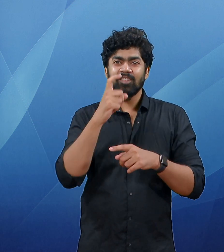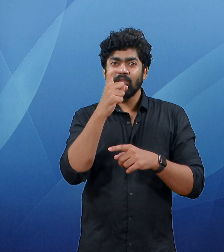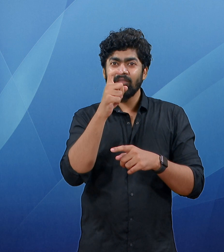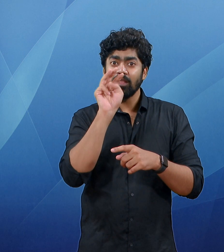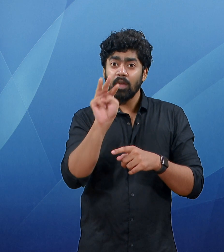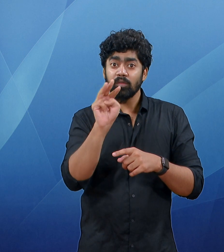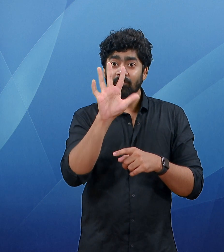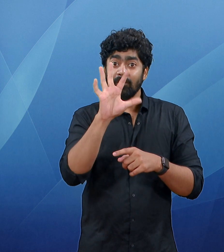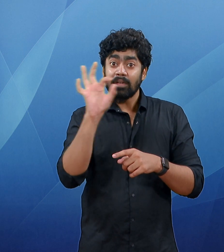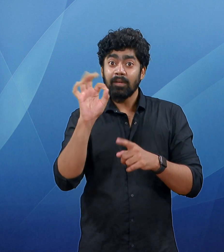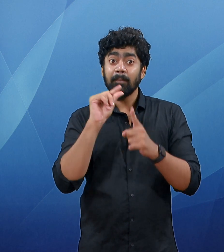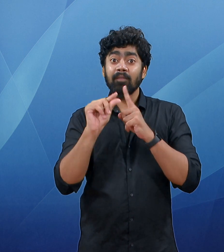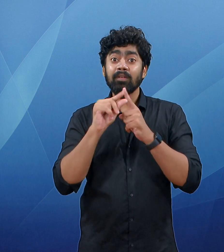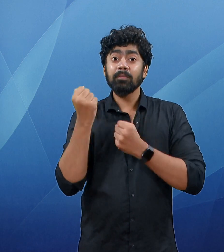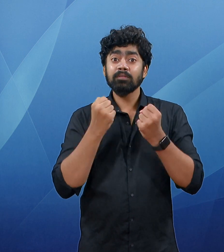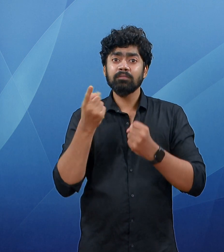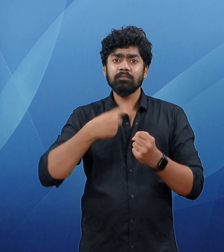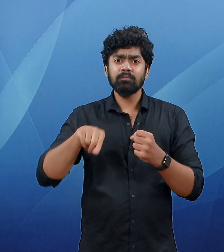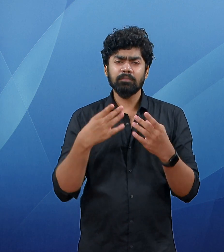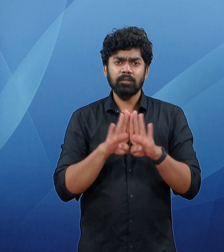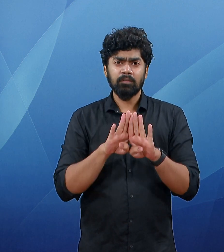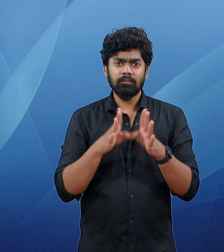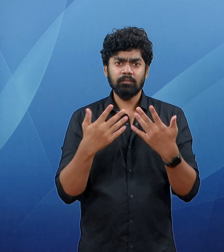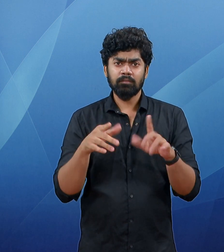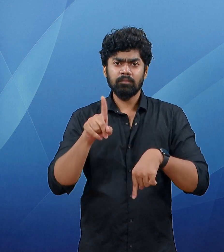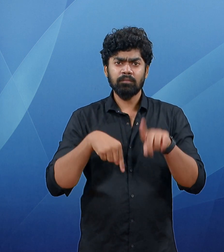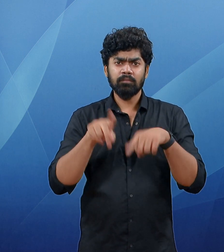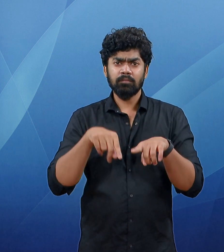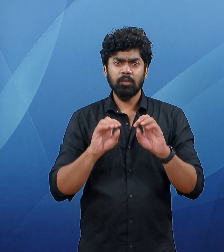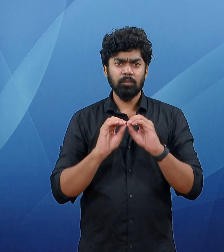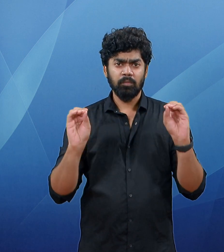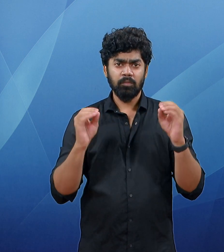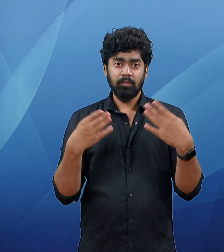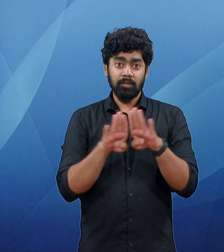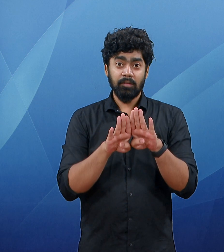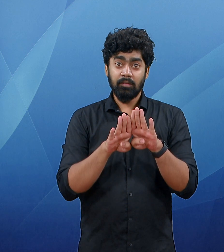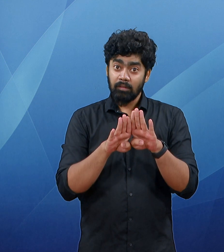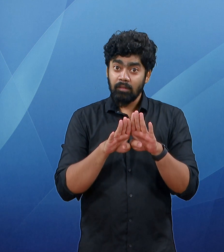One study One study Two study One study One study Two One study